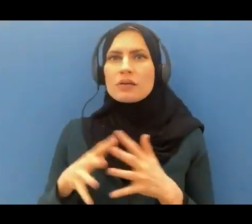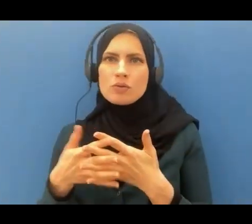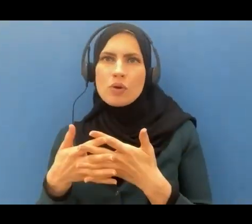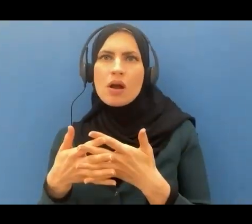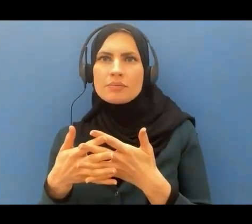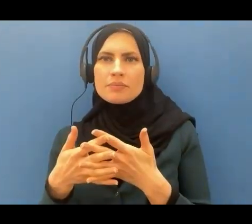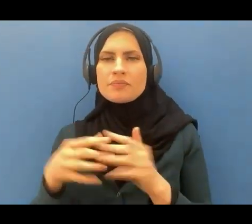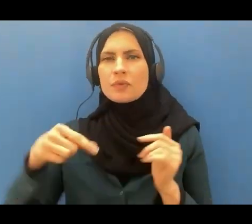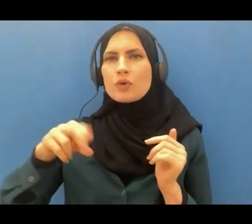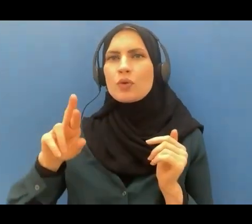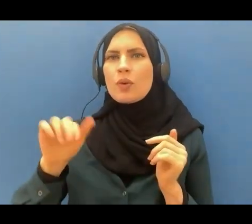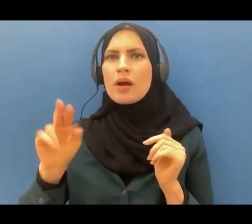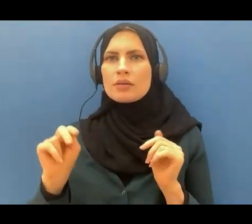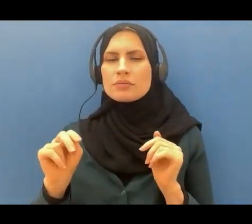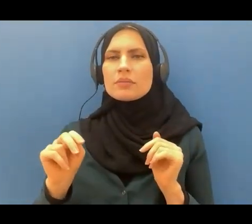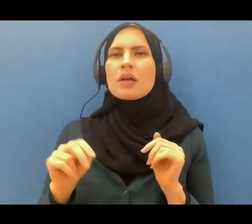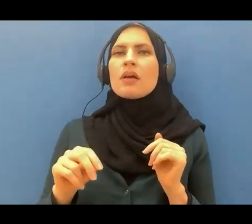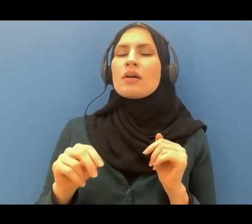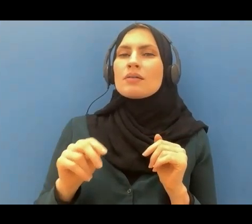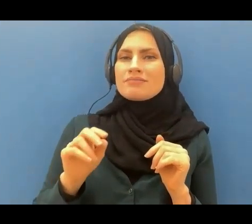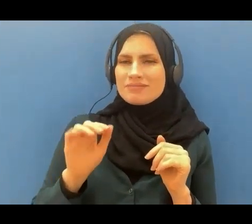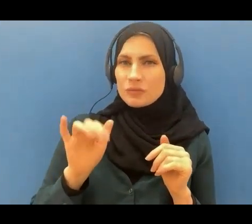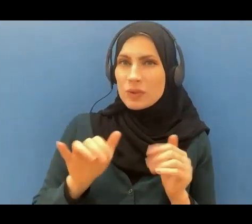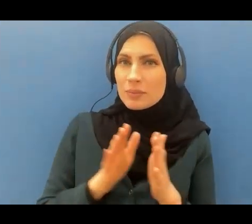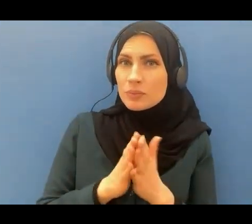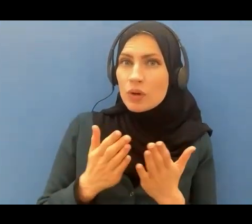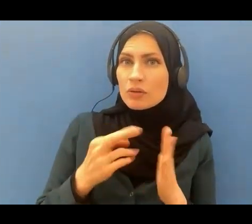the almighty and the all knower